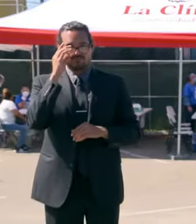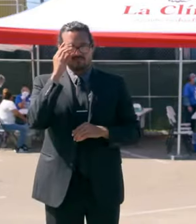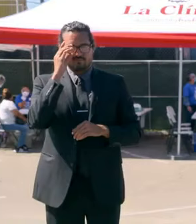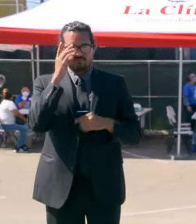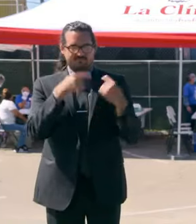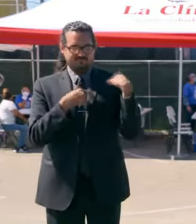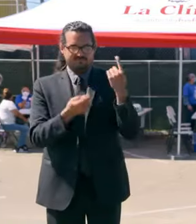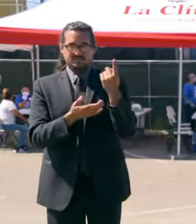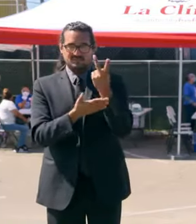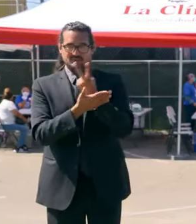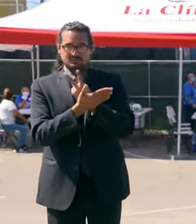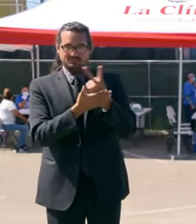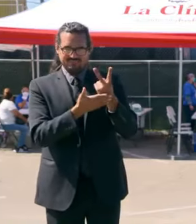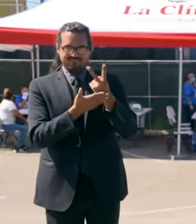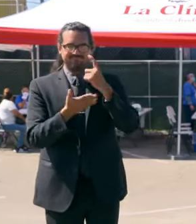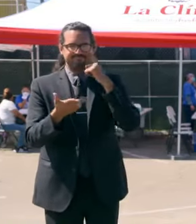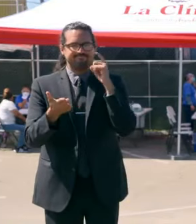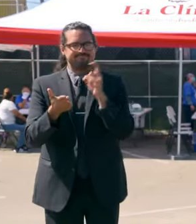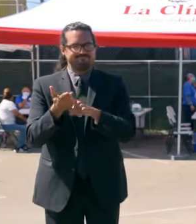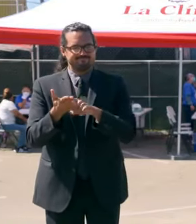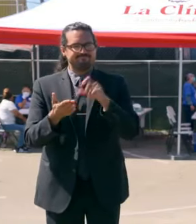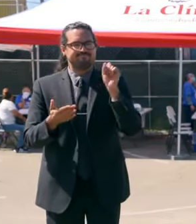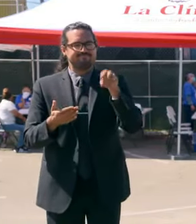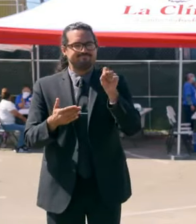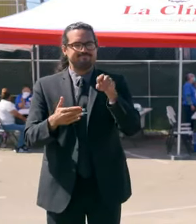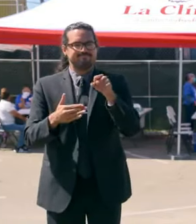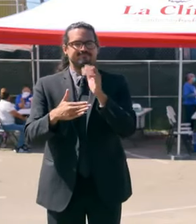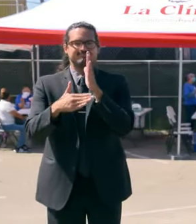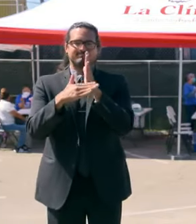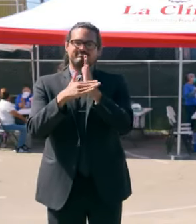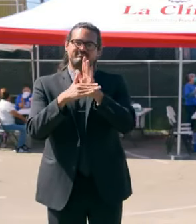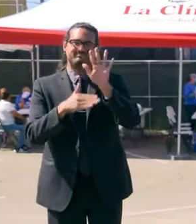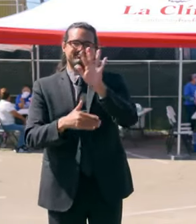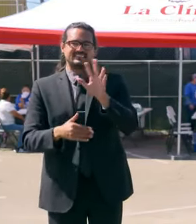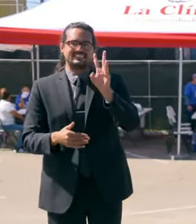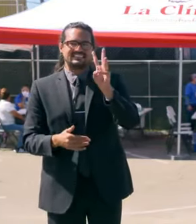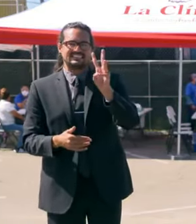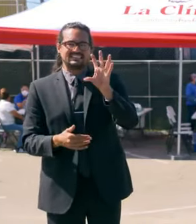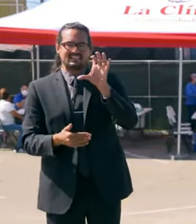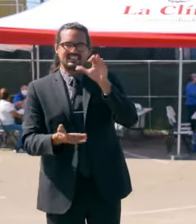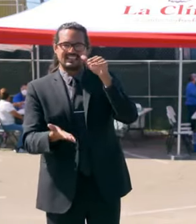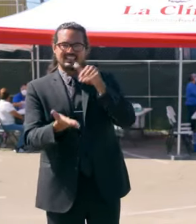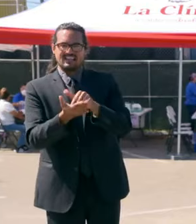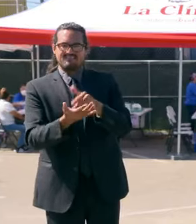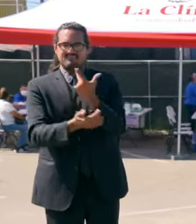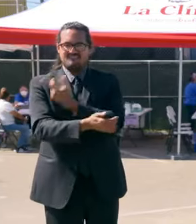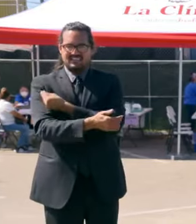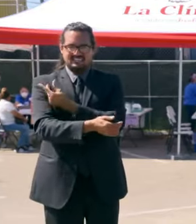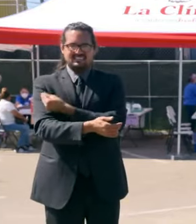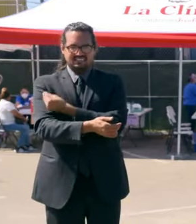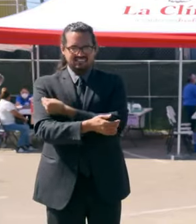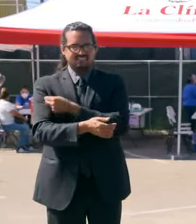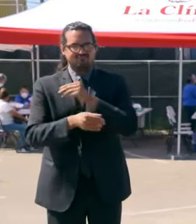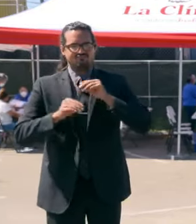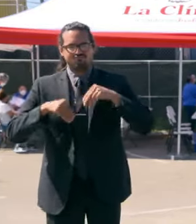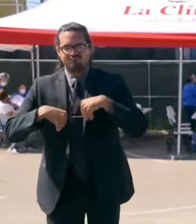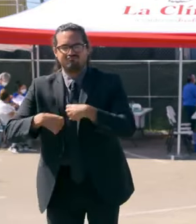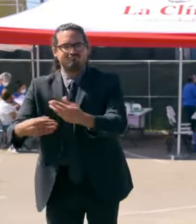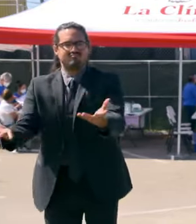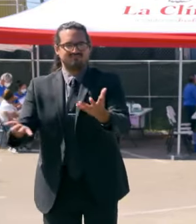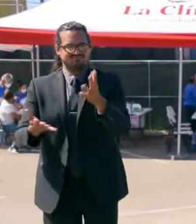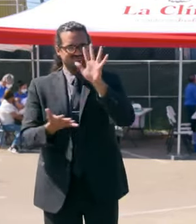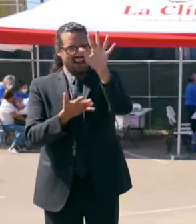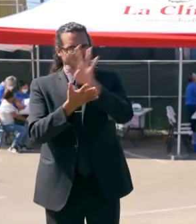has seen an average of over 600,000 doses of vaccine administered. For five straight weeks, over